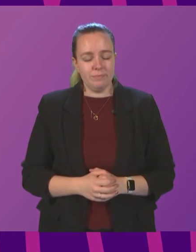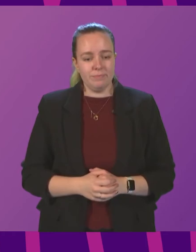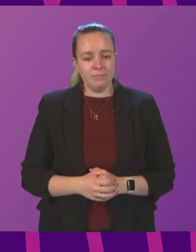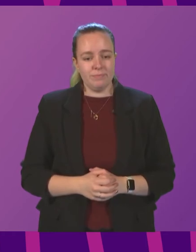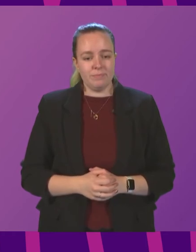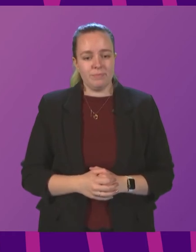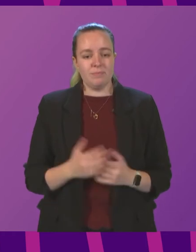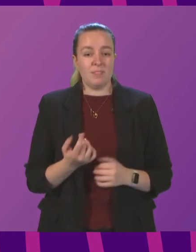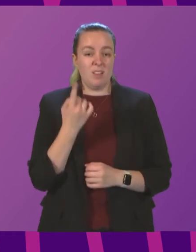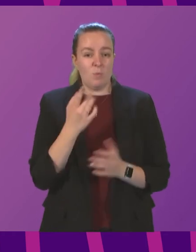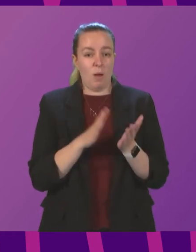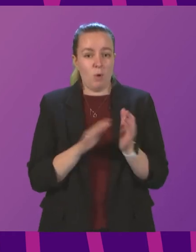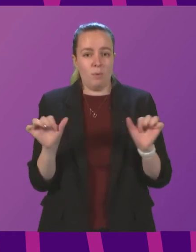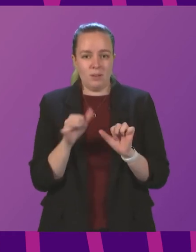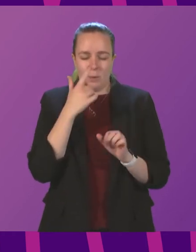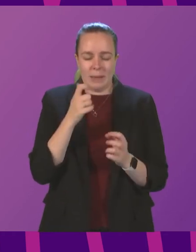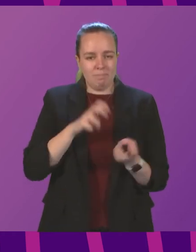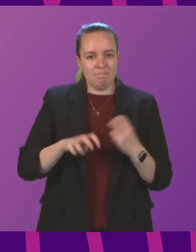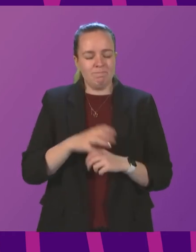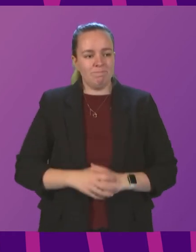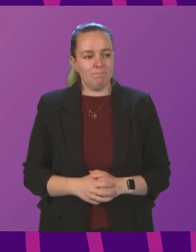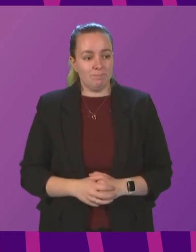I'll allow a moment while we rearrange ourselves.